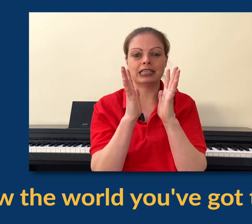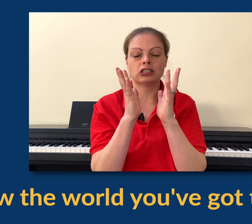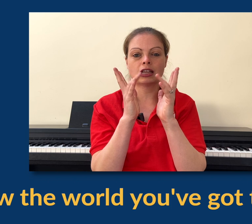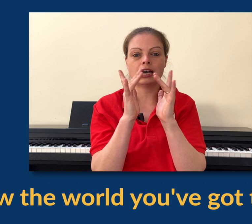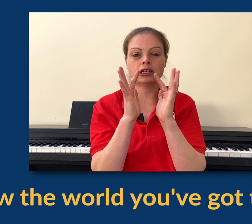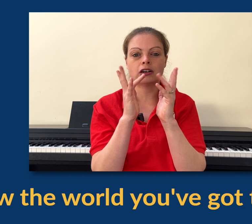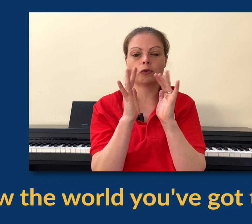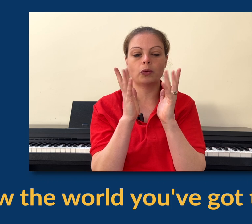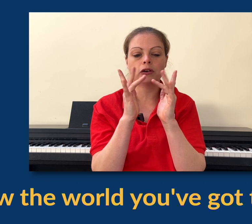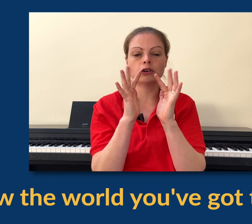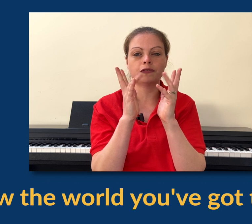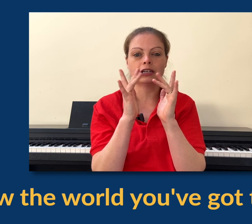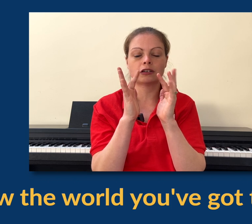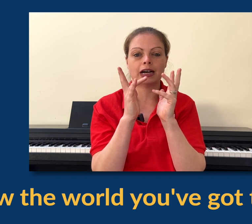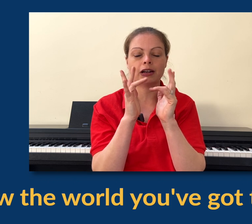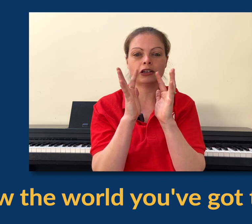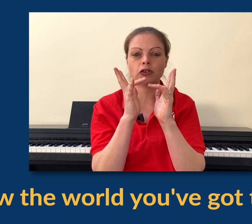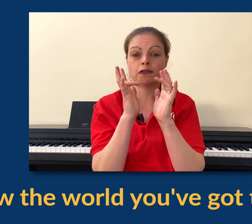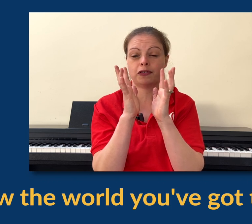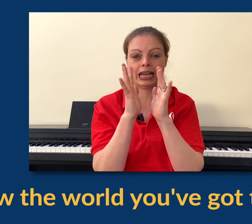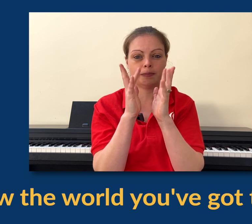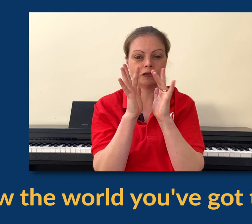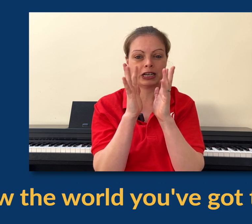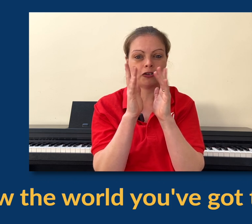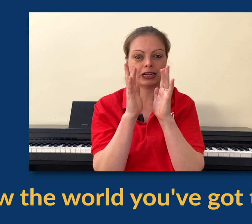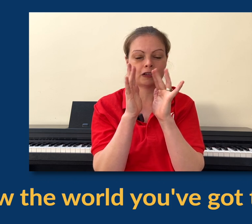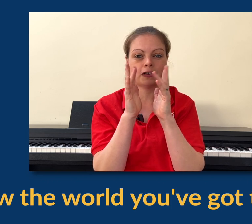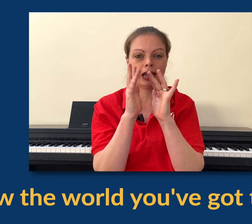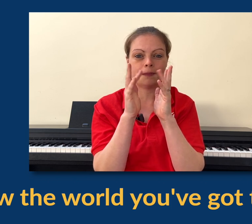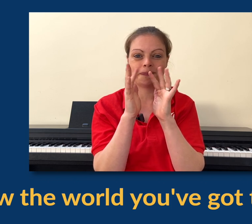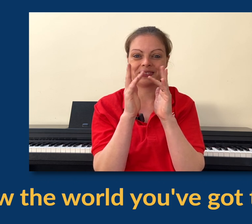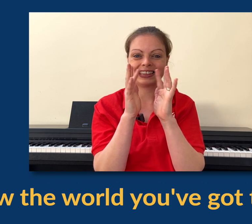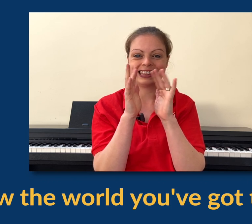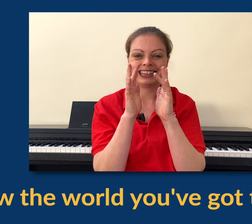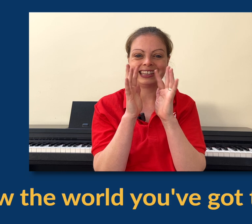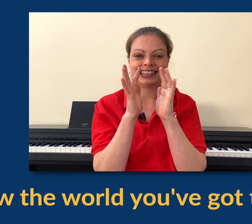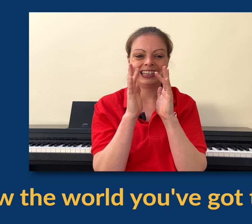facing each other and you're going to wiggle your fingers around like you've got the flames flickering as the fire.